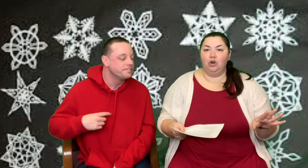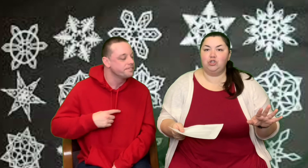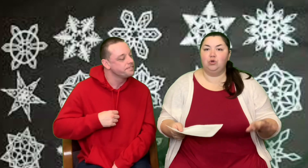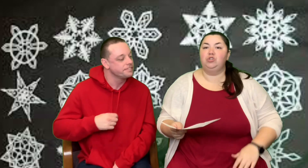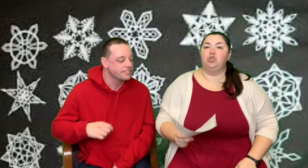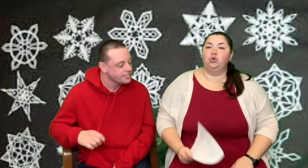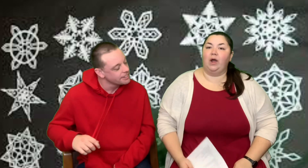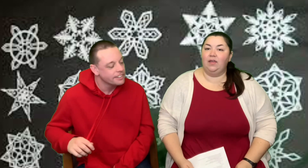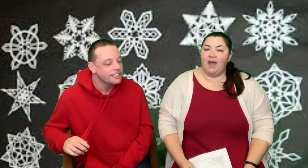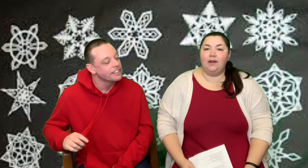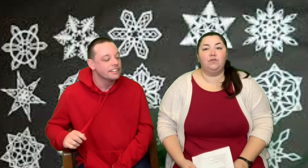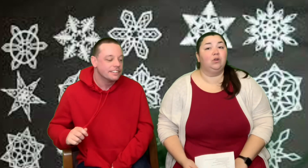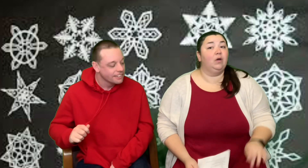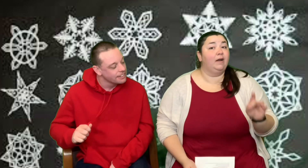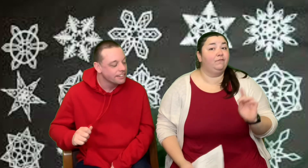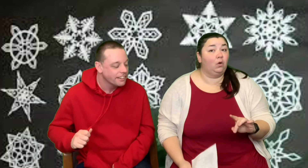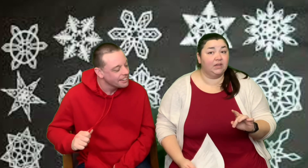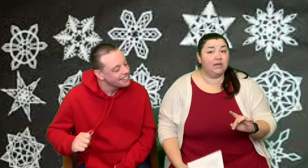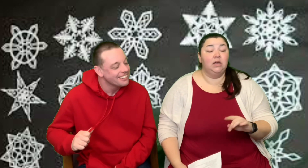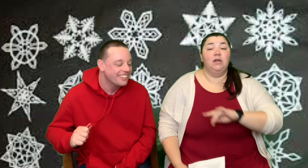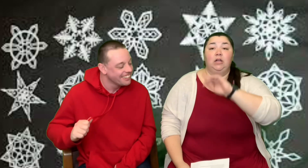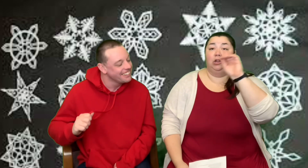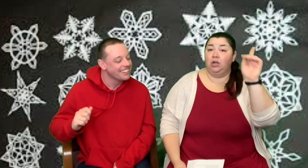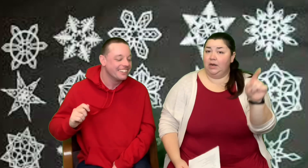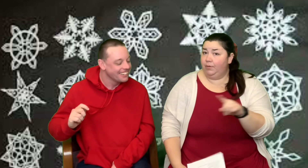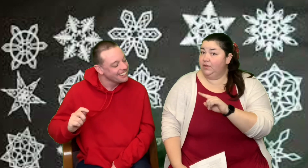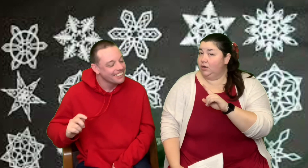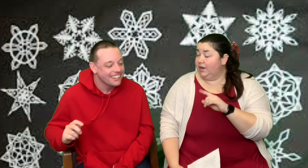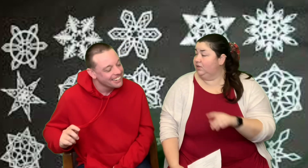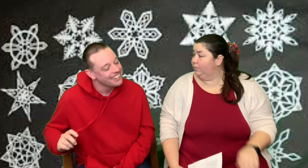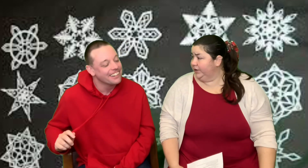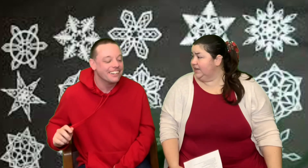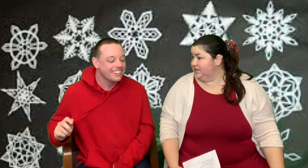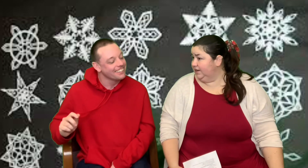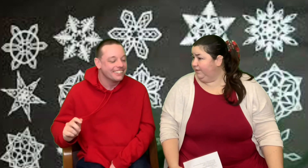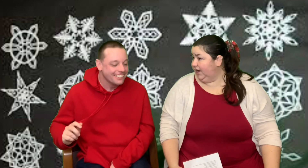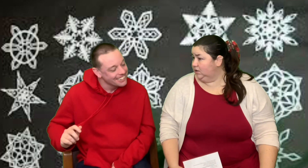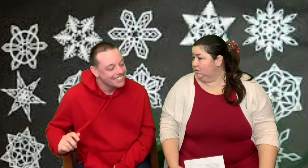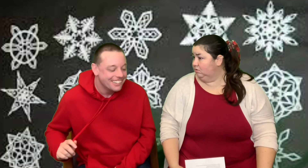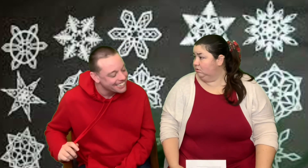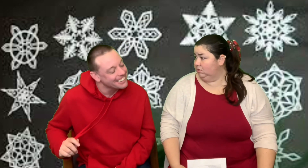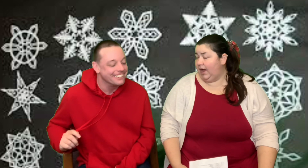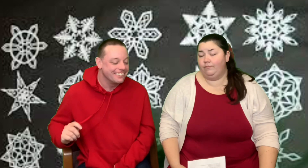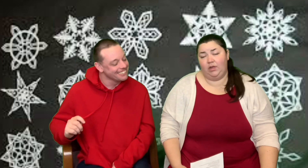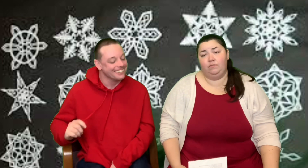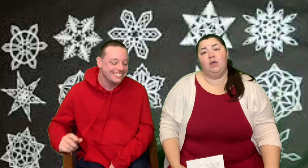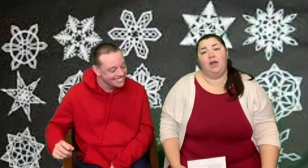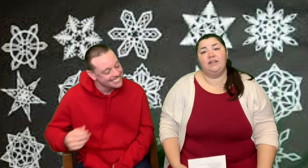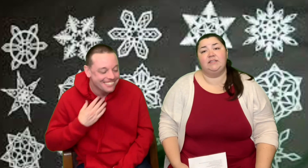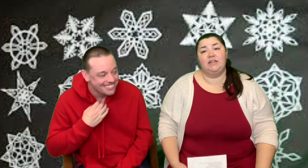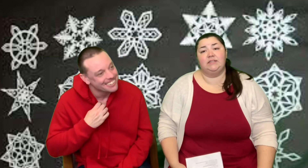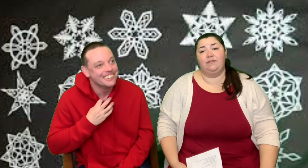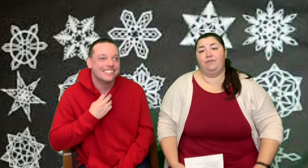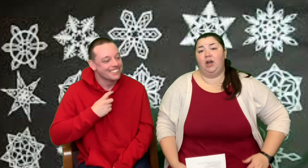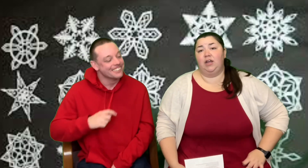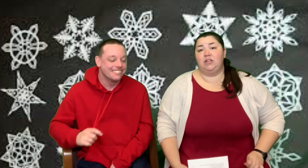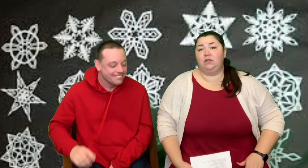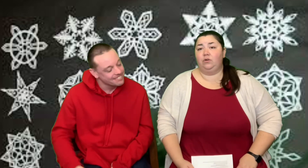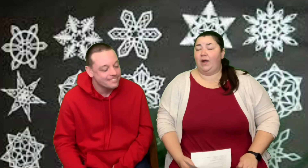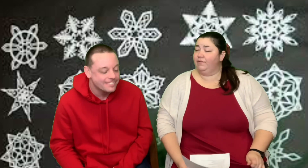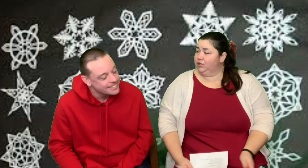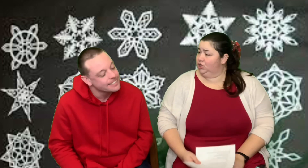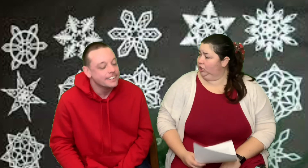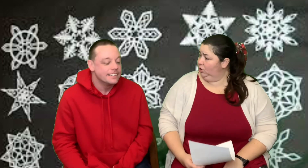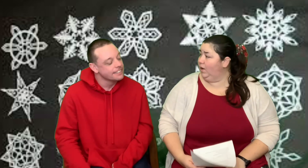Well, we encourage you to try that. If you don't know how to fold it, look it up on the internet. It's pretty easy to find. Okay. Yeah. Yeah. And it's an easy, fun